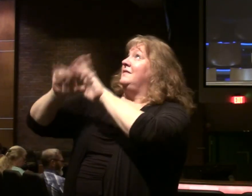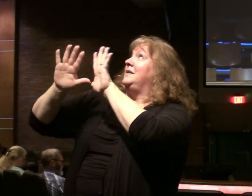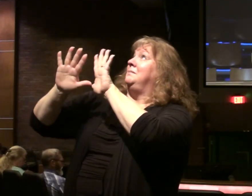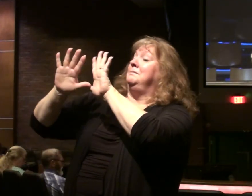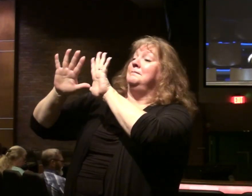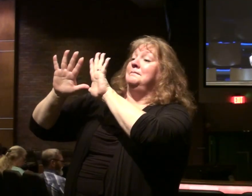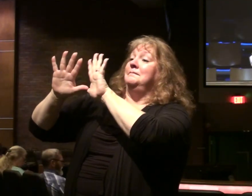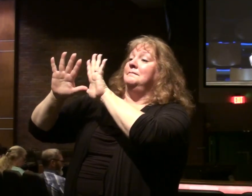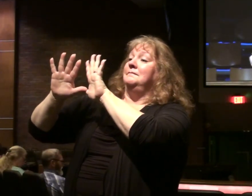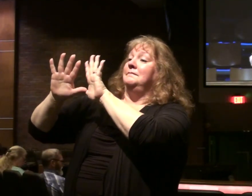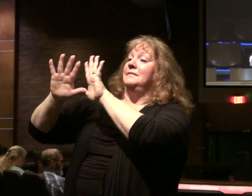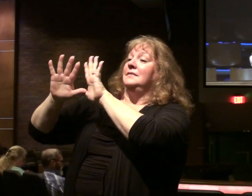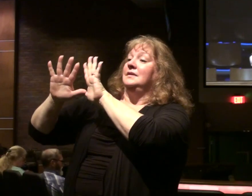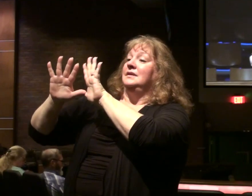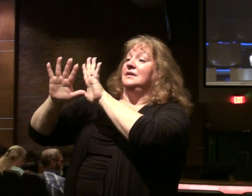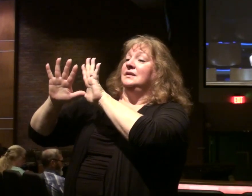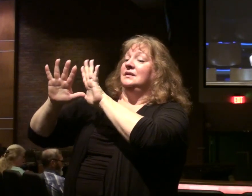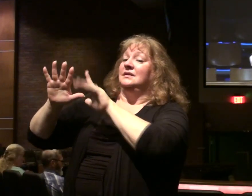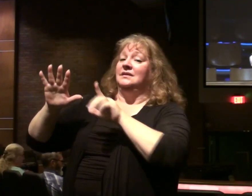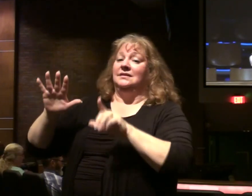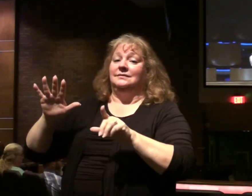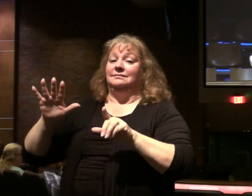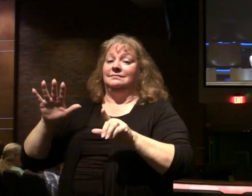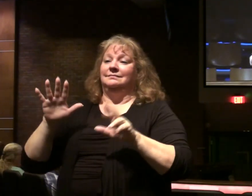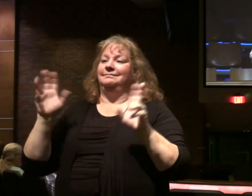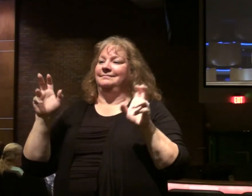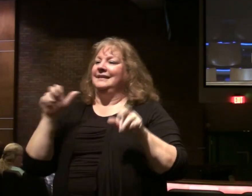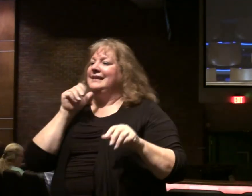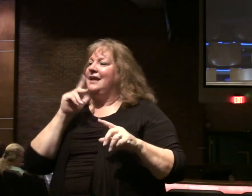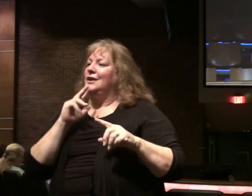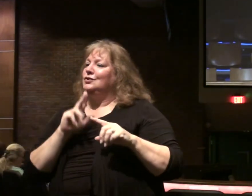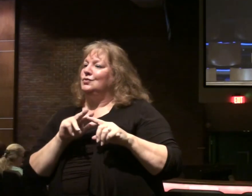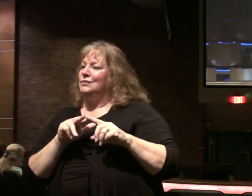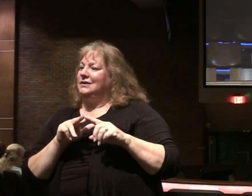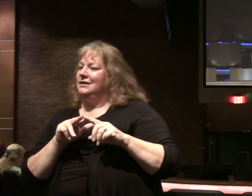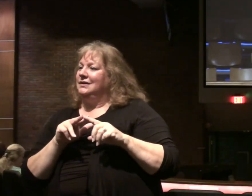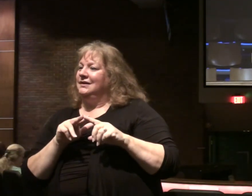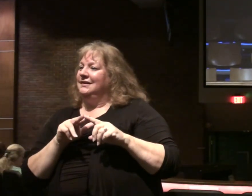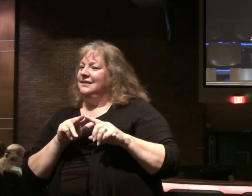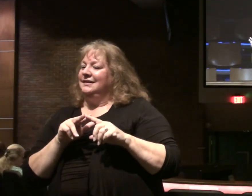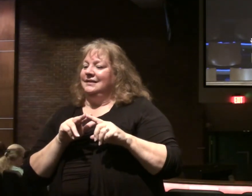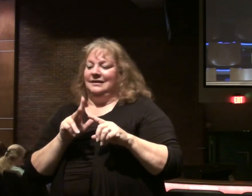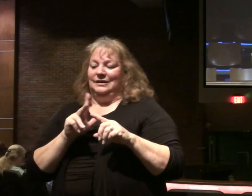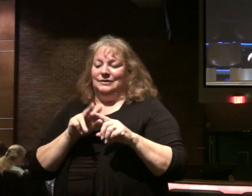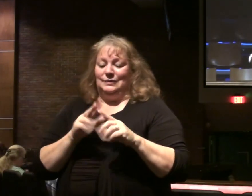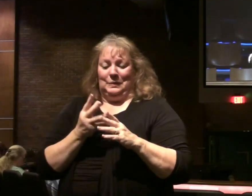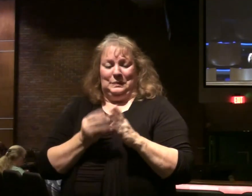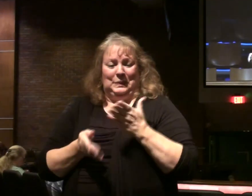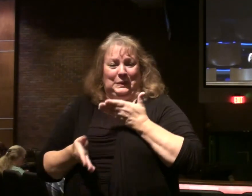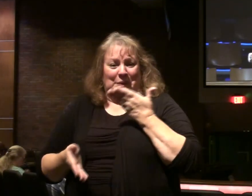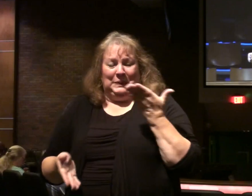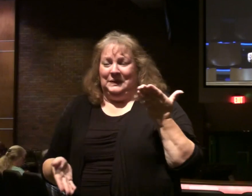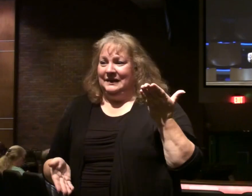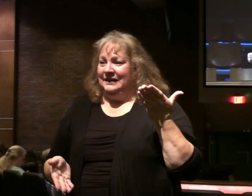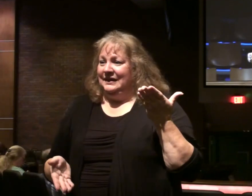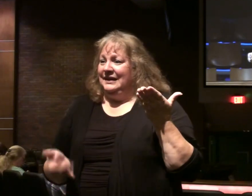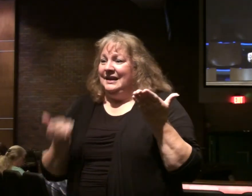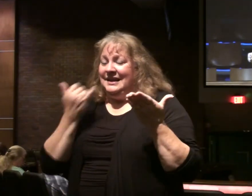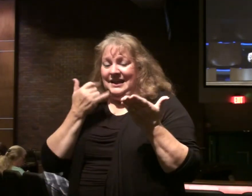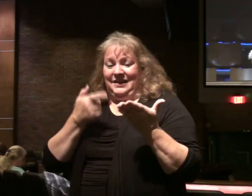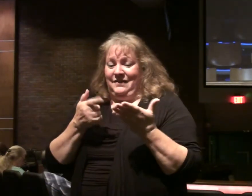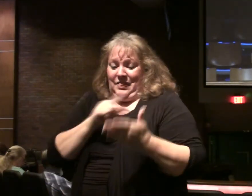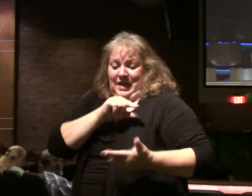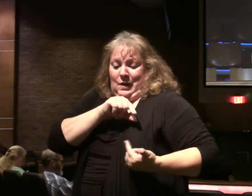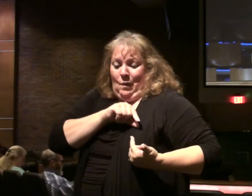Him, not salty. The essential quality of salt, it's lost, it's useless. If the essential